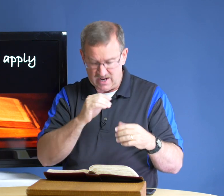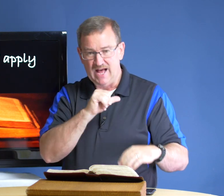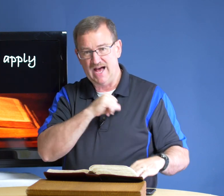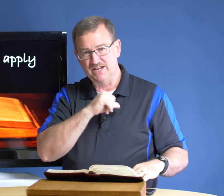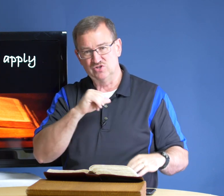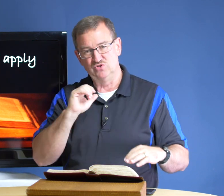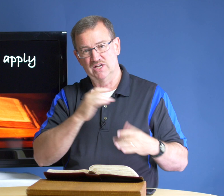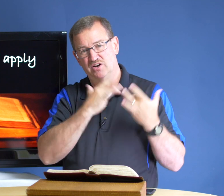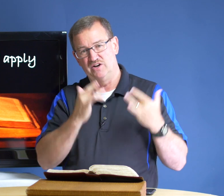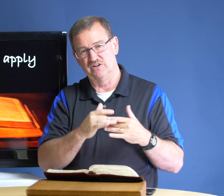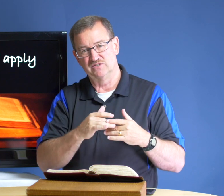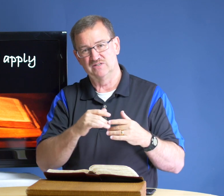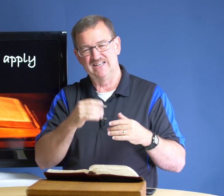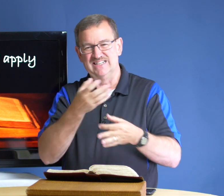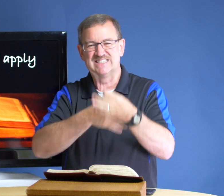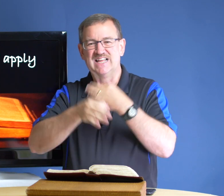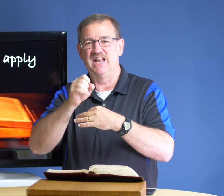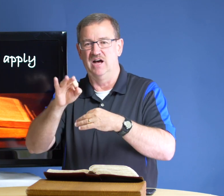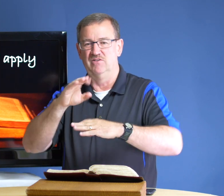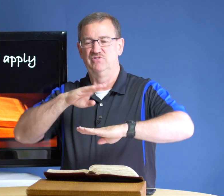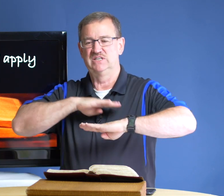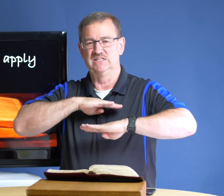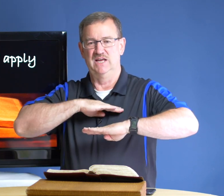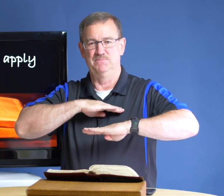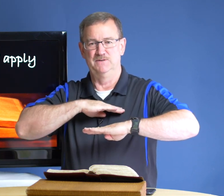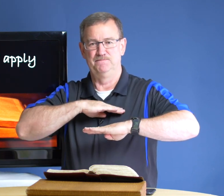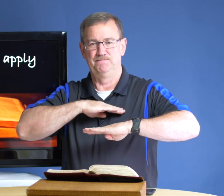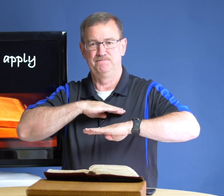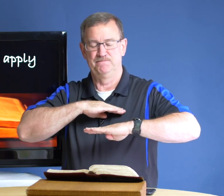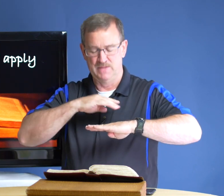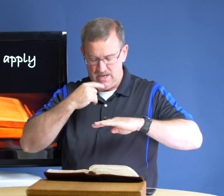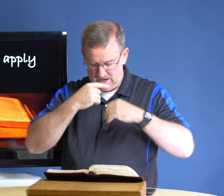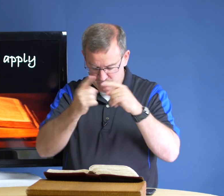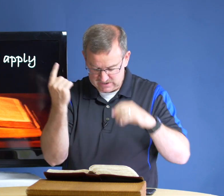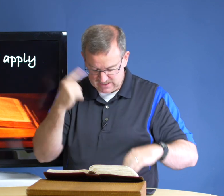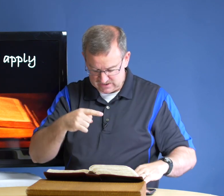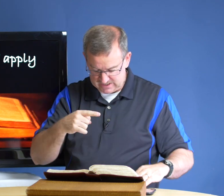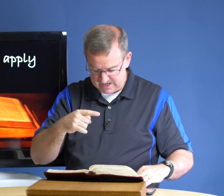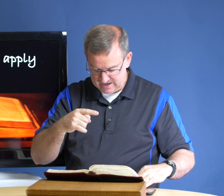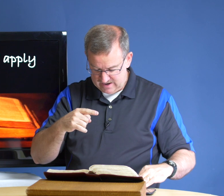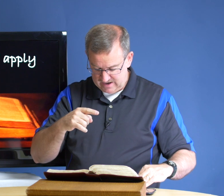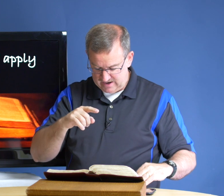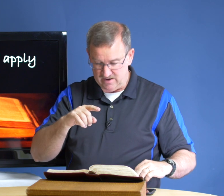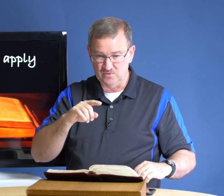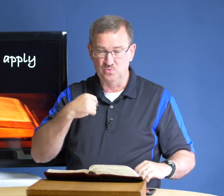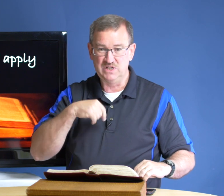attitudes and our hearts instead of contentment i want to tell you today uh we